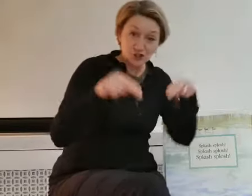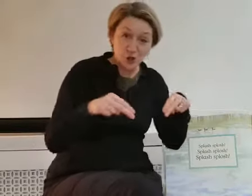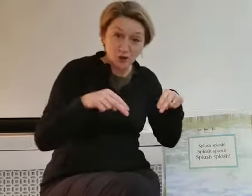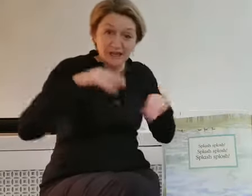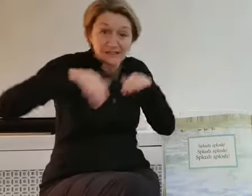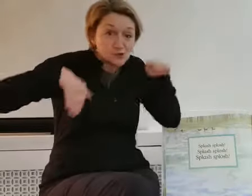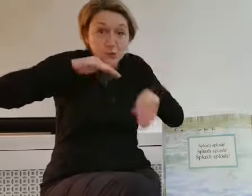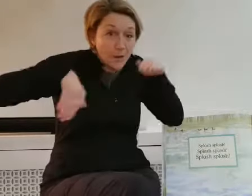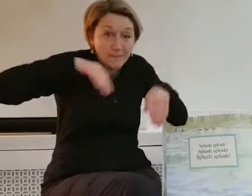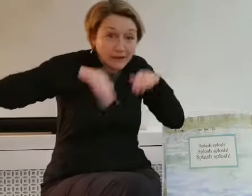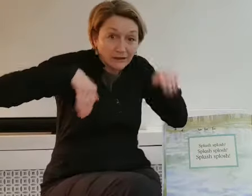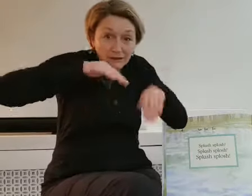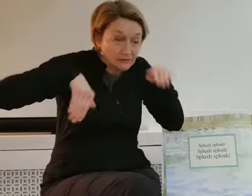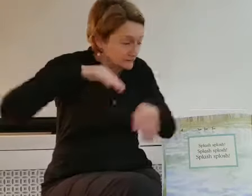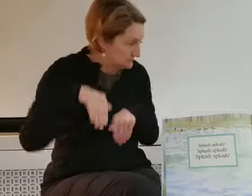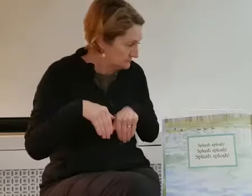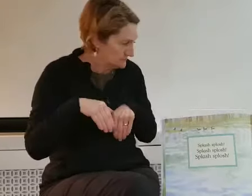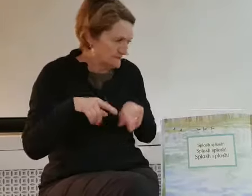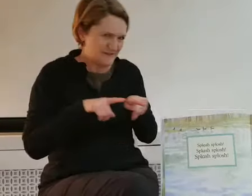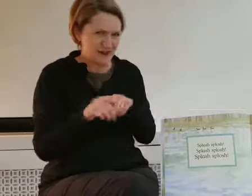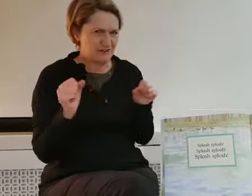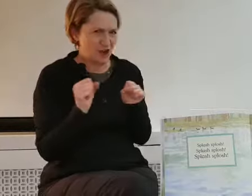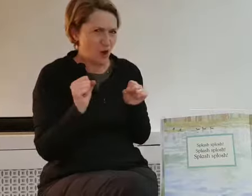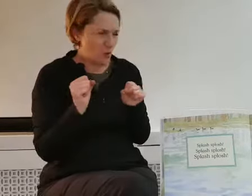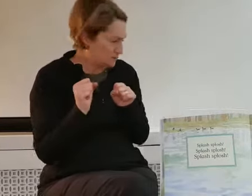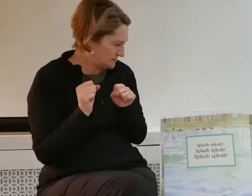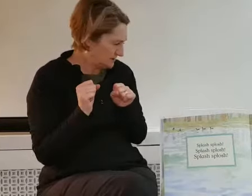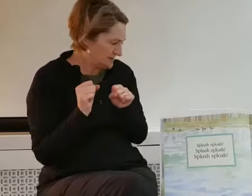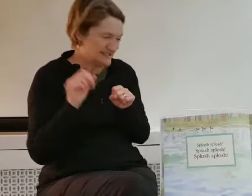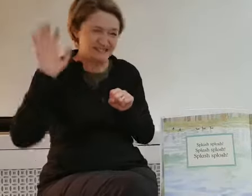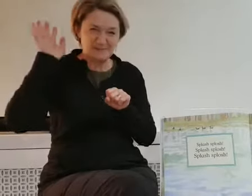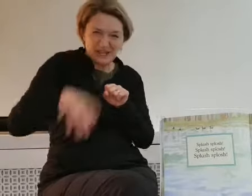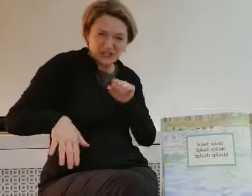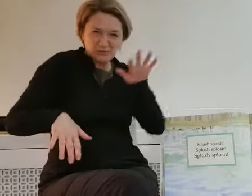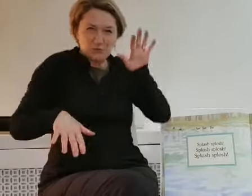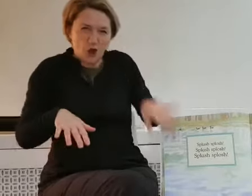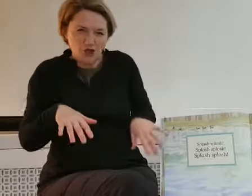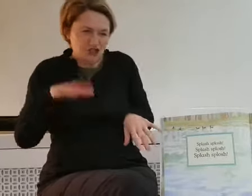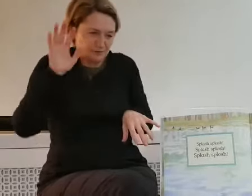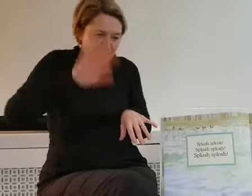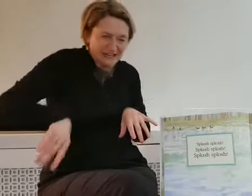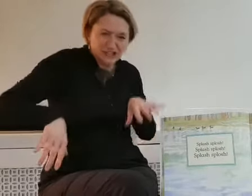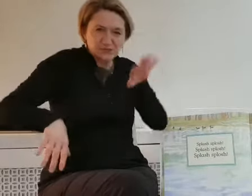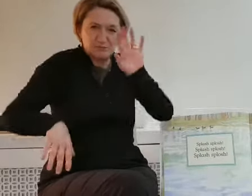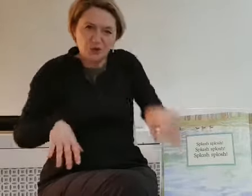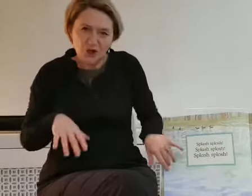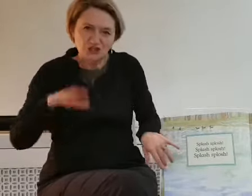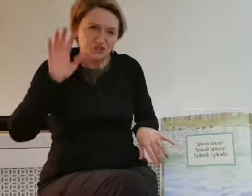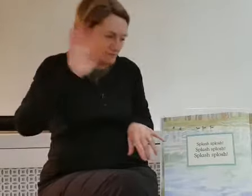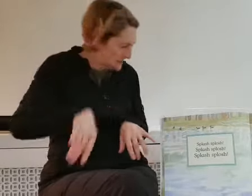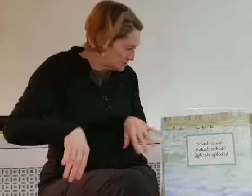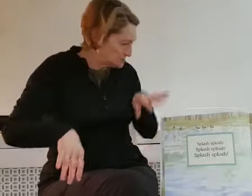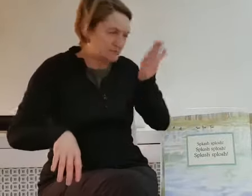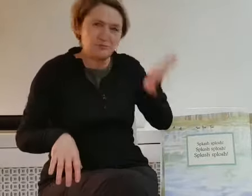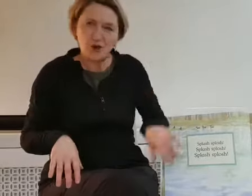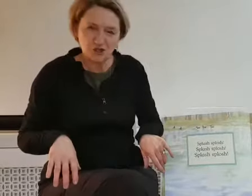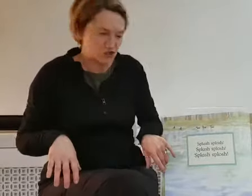dog is swimming. Very cold. Splish, splosh, splish, splosh, splish, splosh.